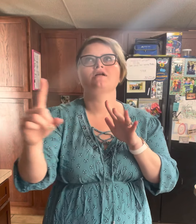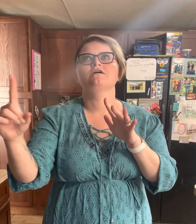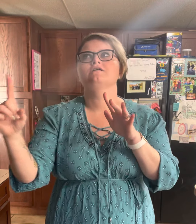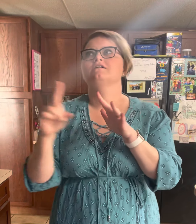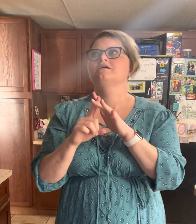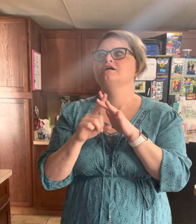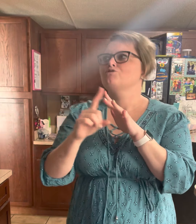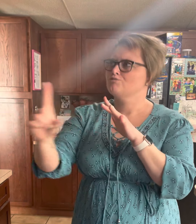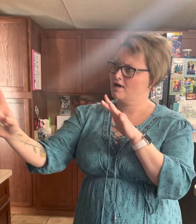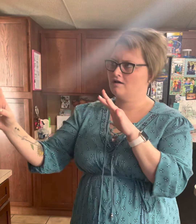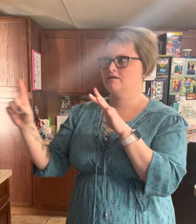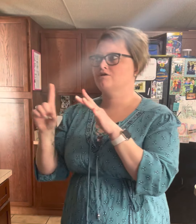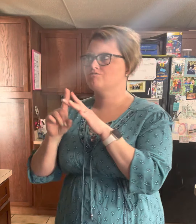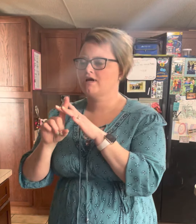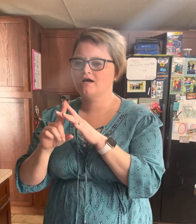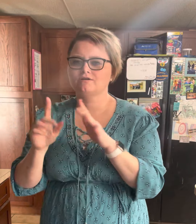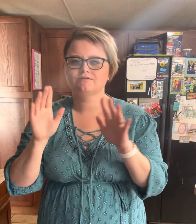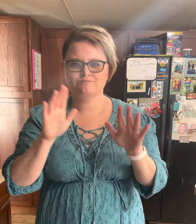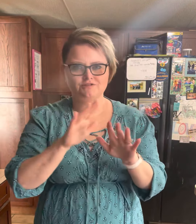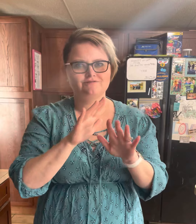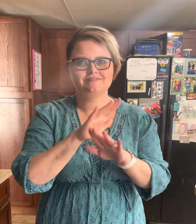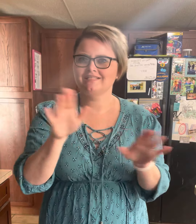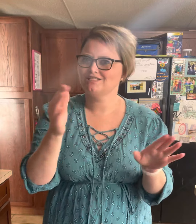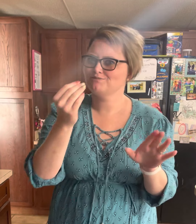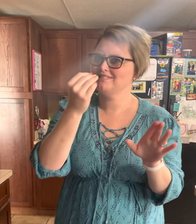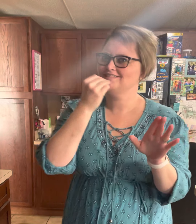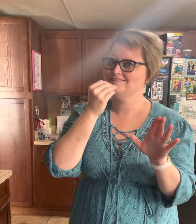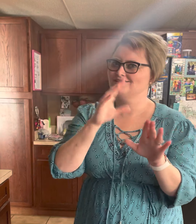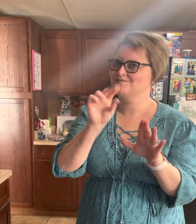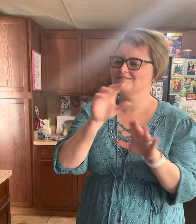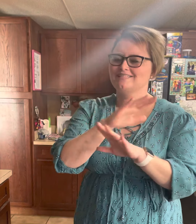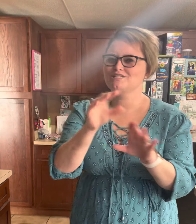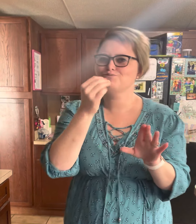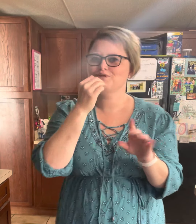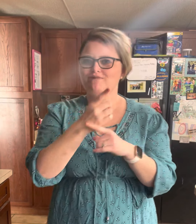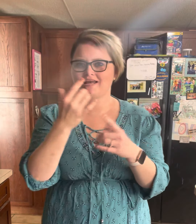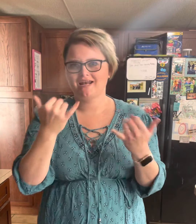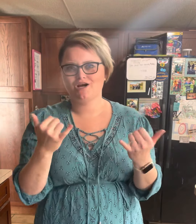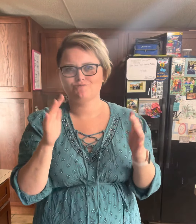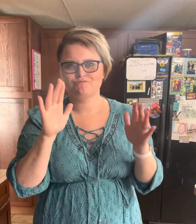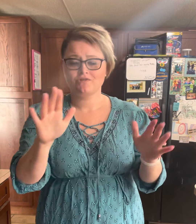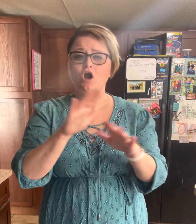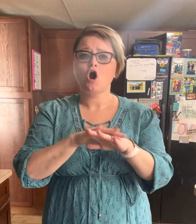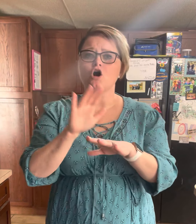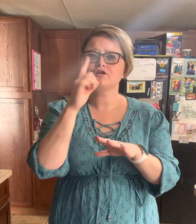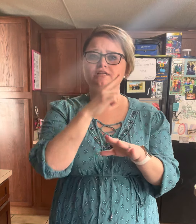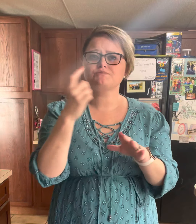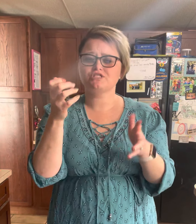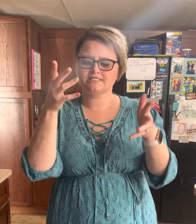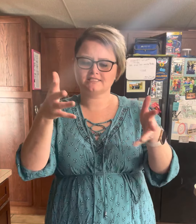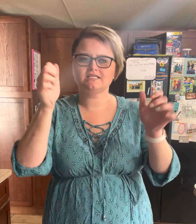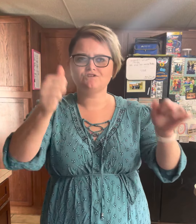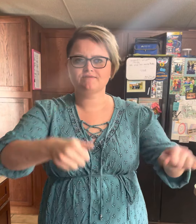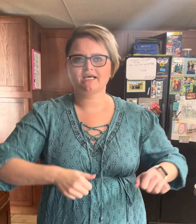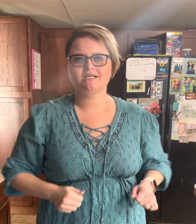running round and round Don't kiss me right now, don't kiss me right now Please, just leave it